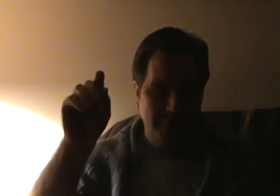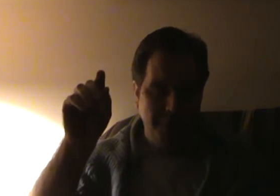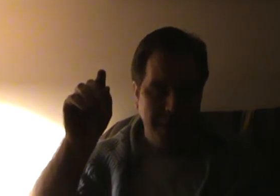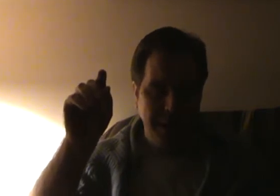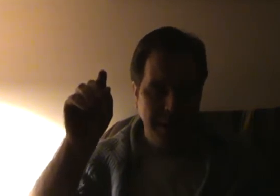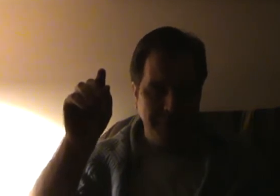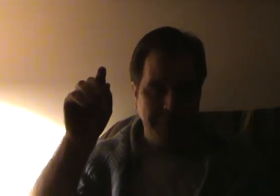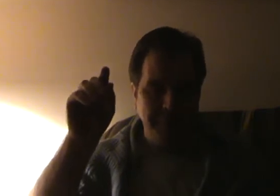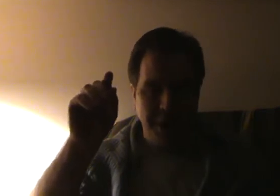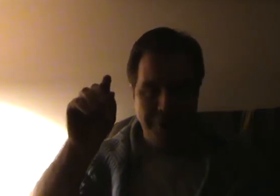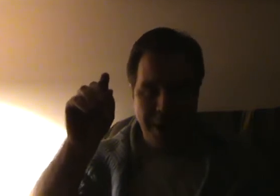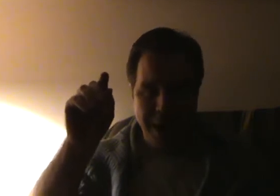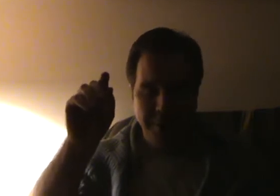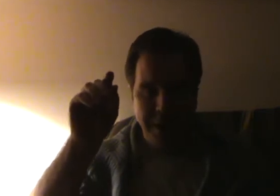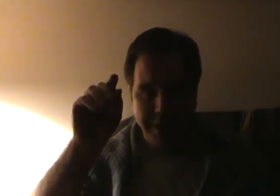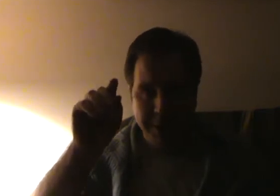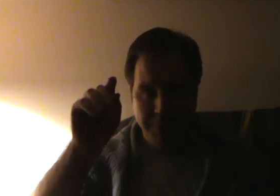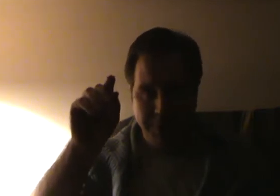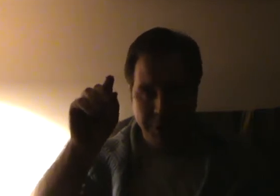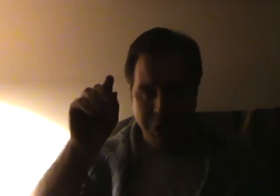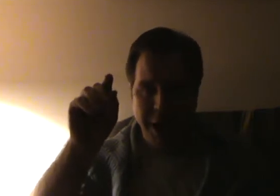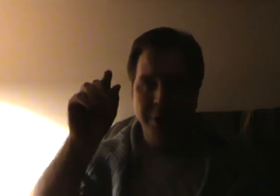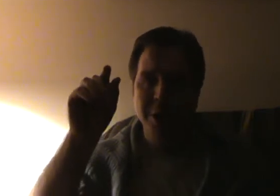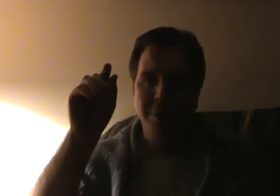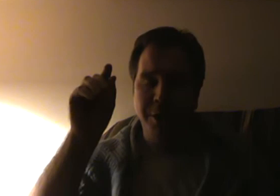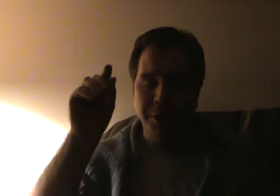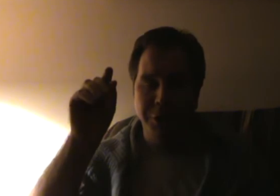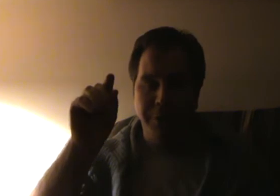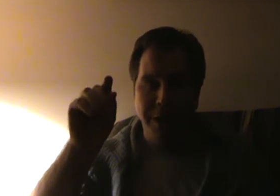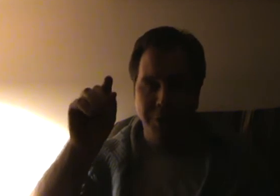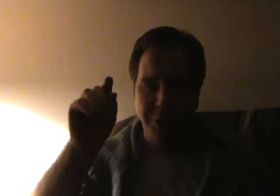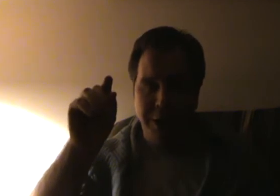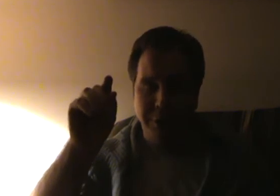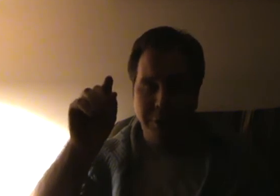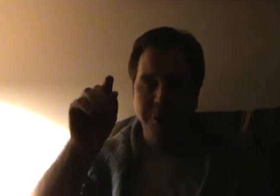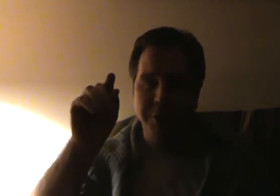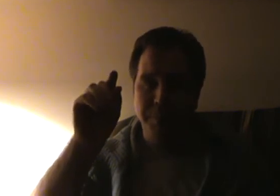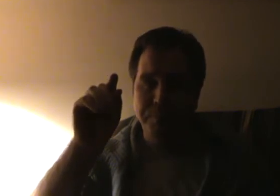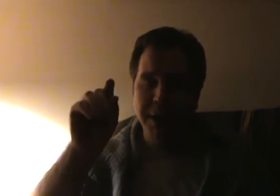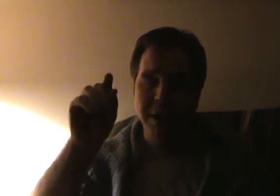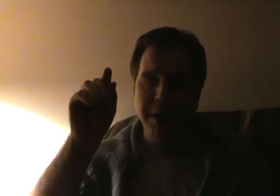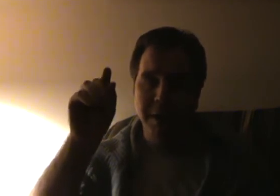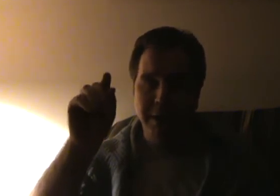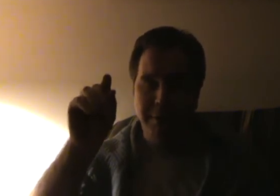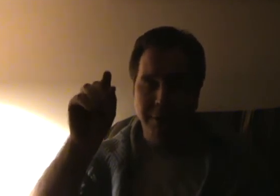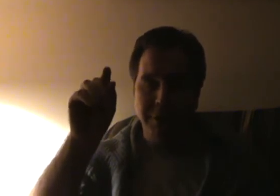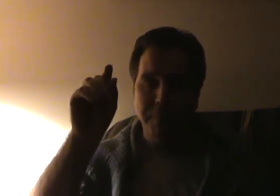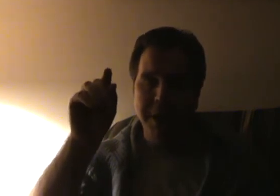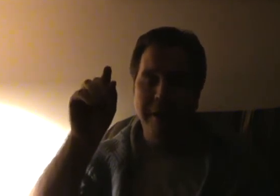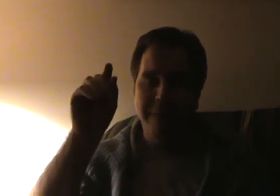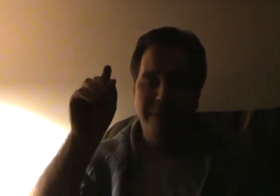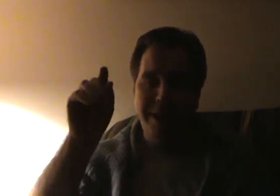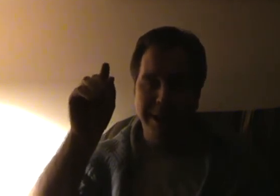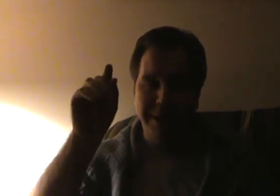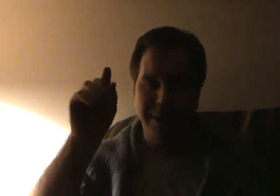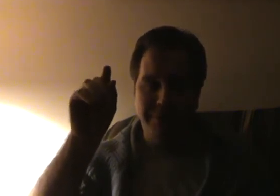any of this would be verifiable and acceptable to the child, rather than shove down the child's throat. There's a big difference. Big frickin' difference.